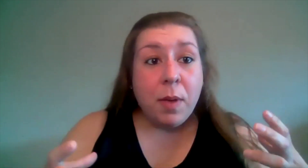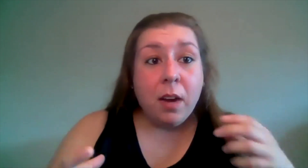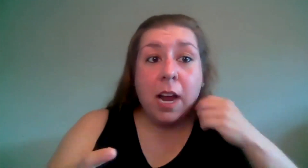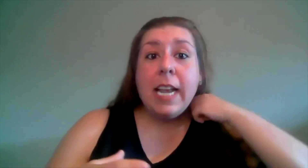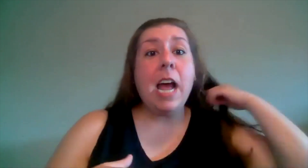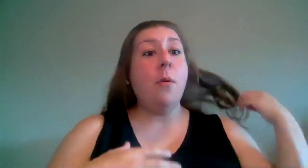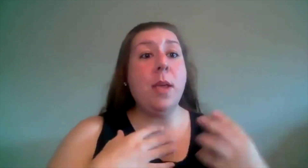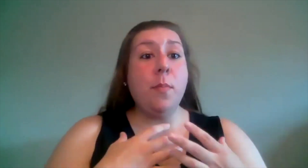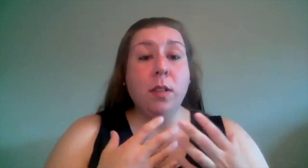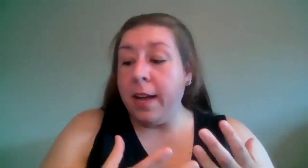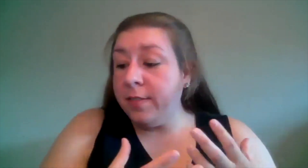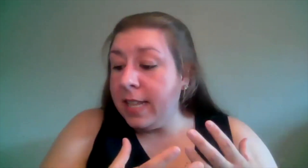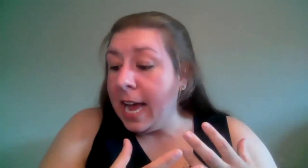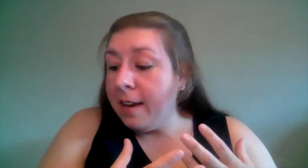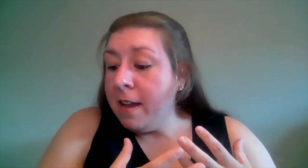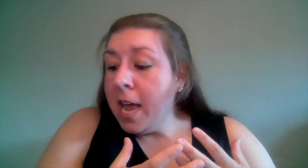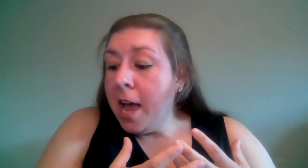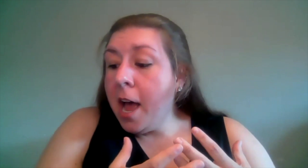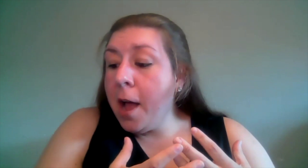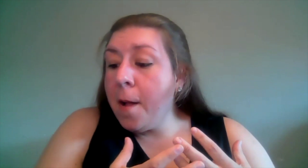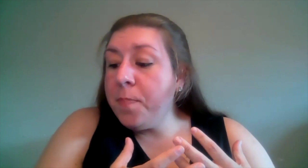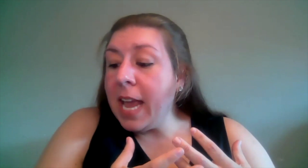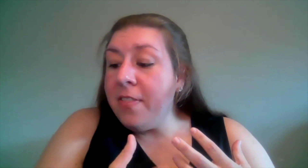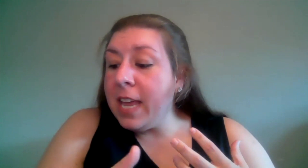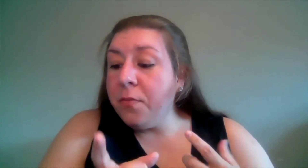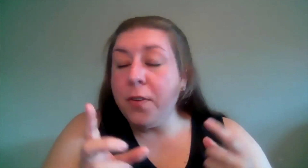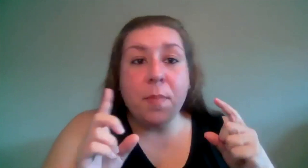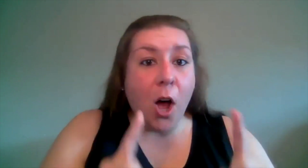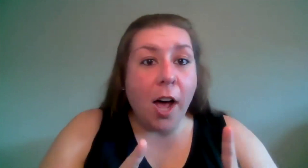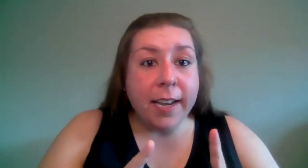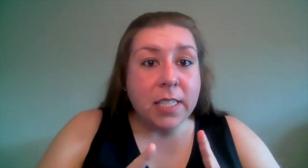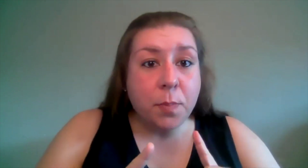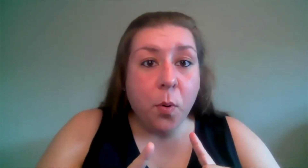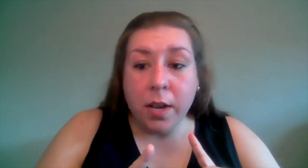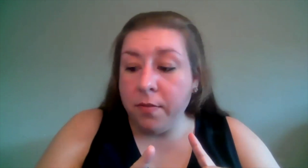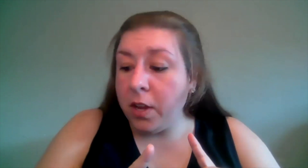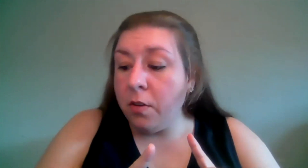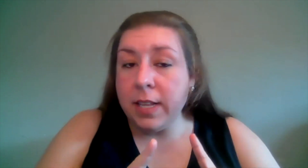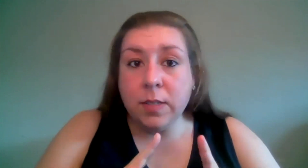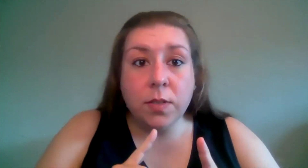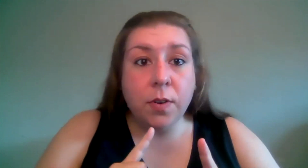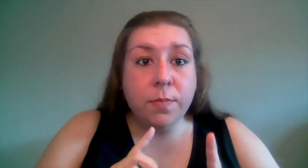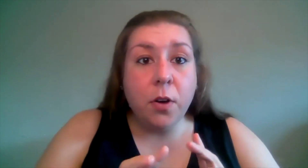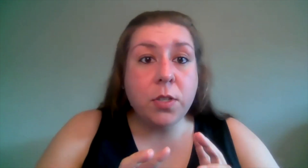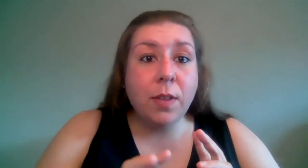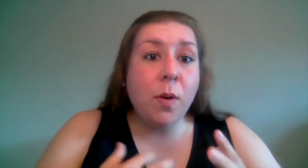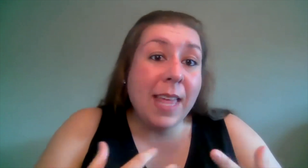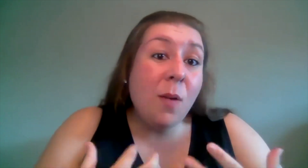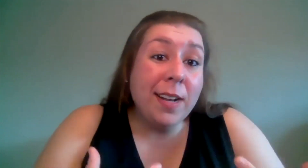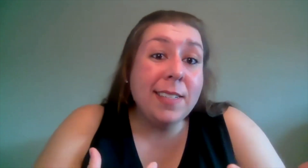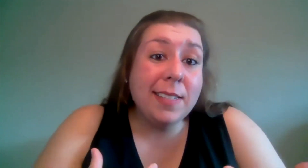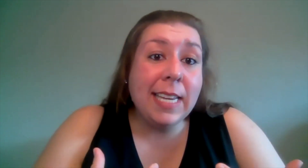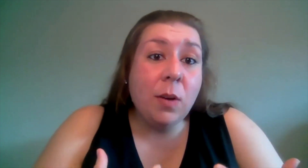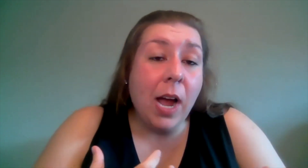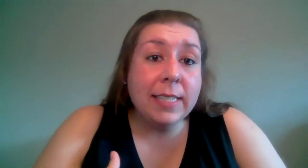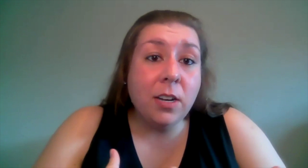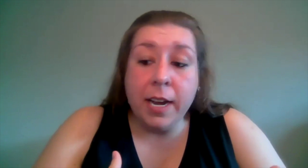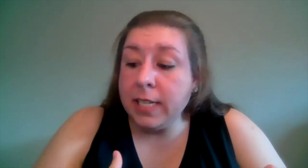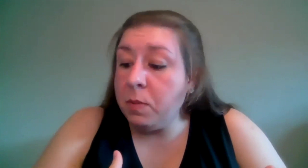big right now and people loved that um and then from the audience point of view this is from folks who like what they wanted to see as an audience